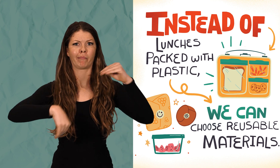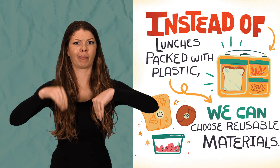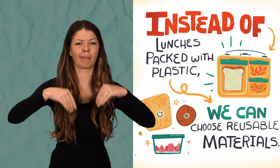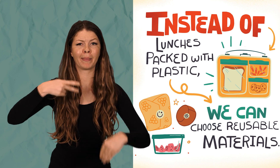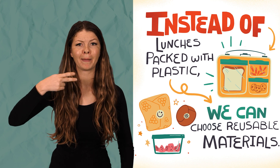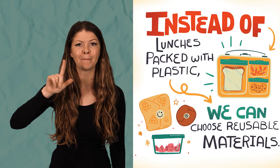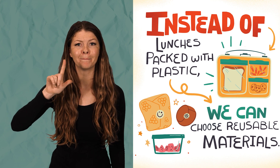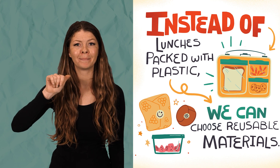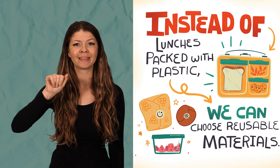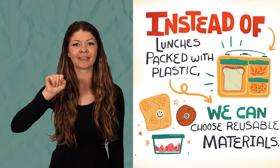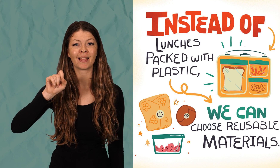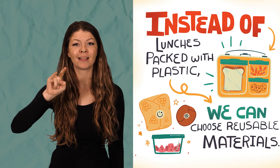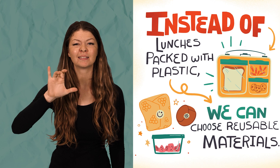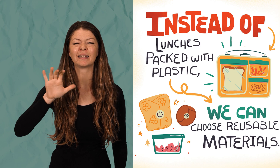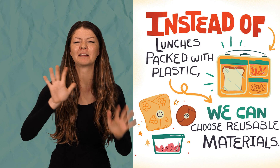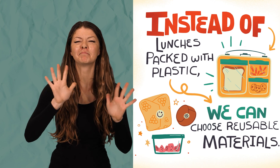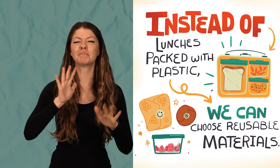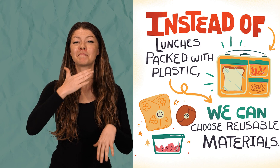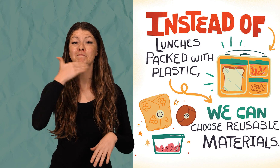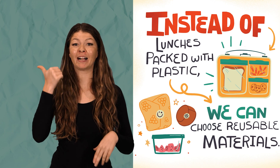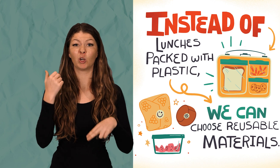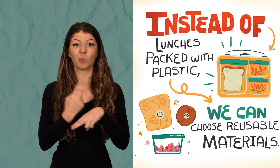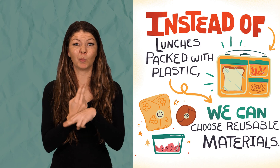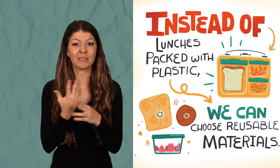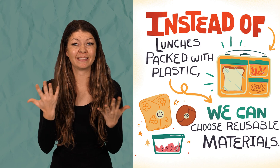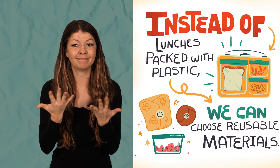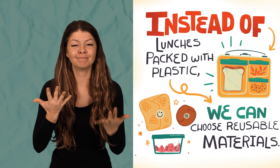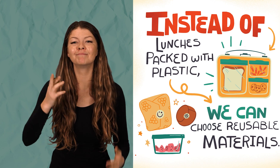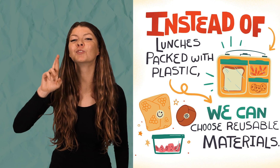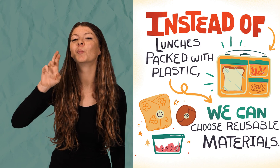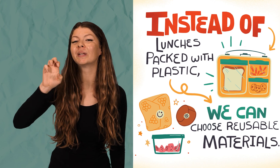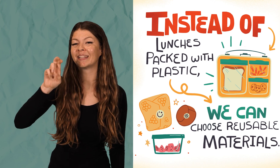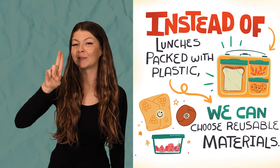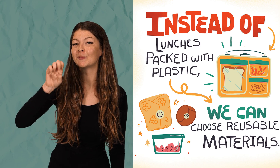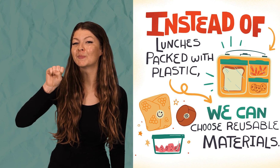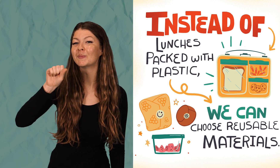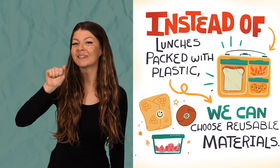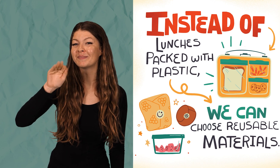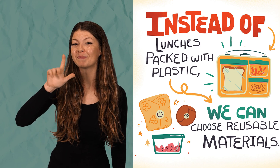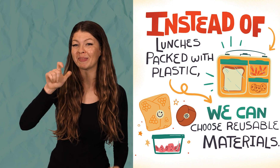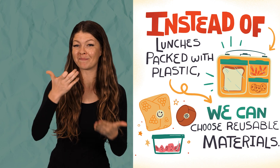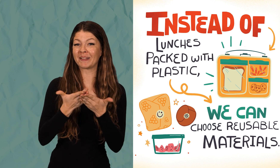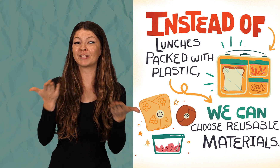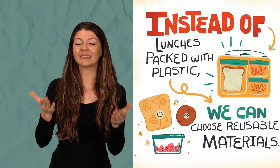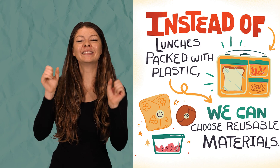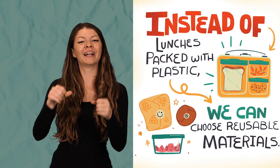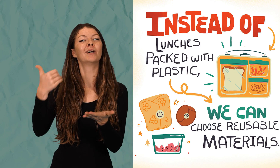Instead of lunches packed with plastic, we can use reusable materials.